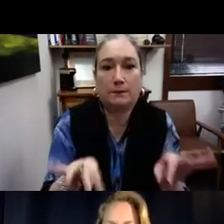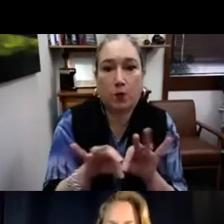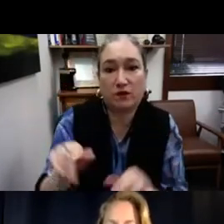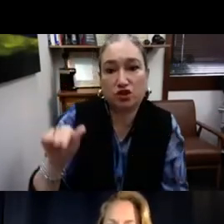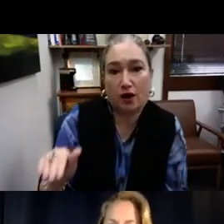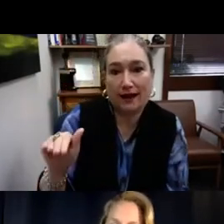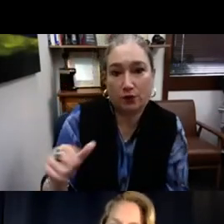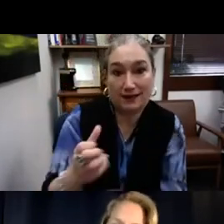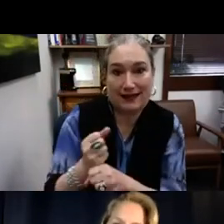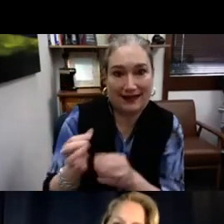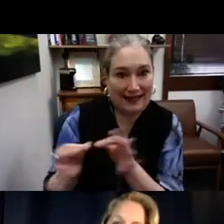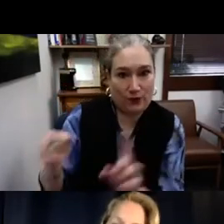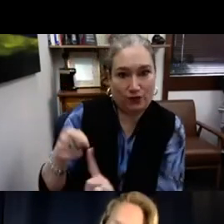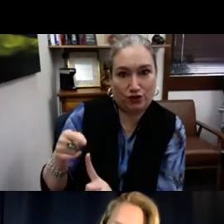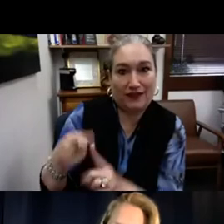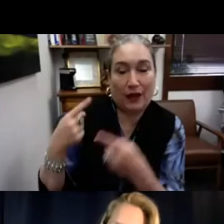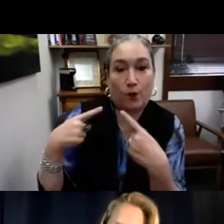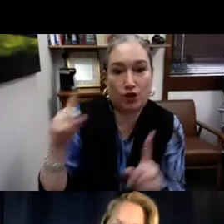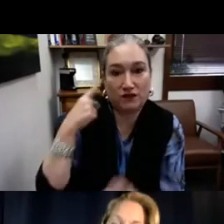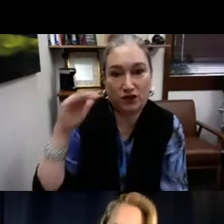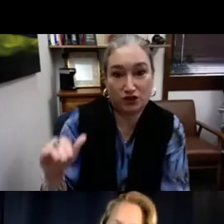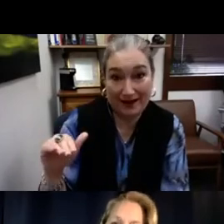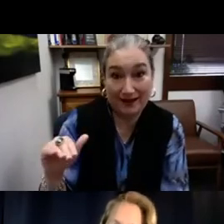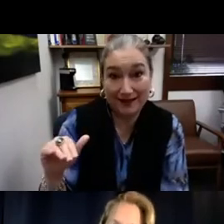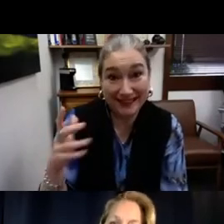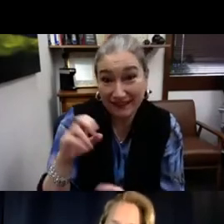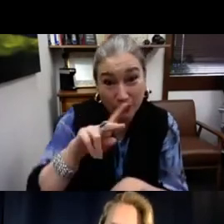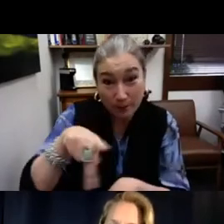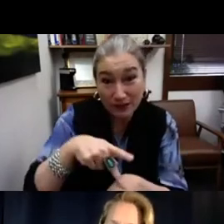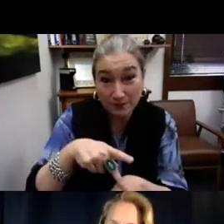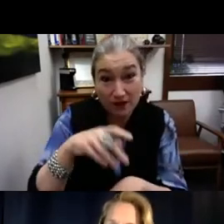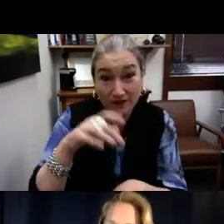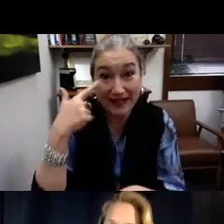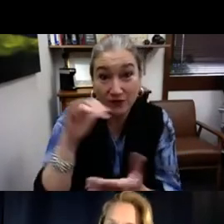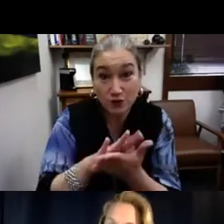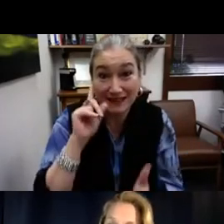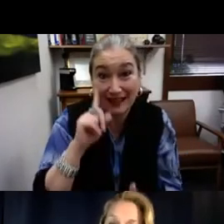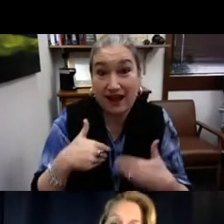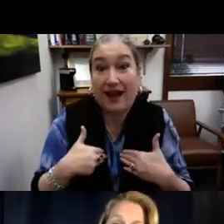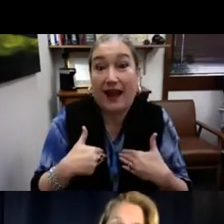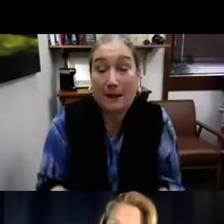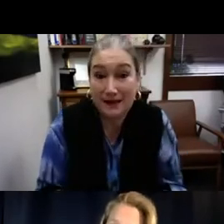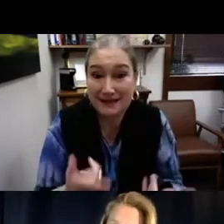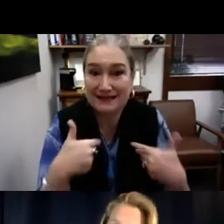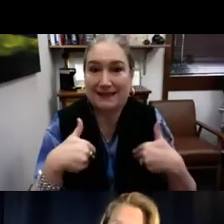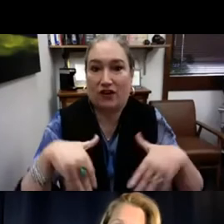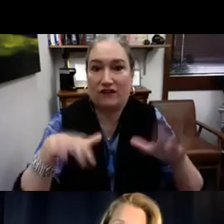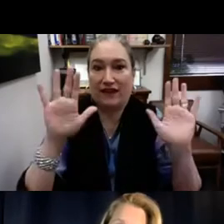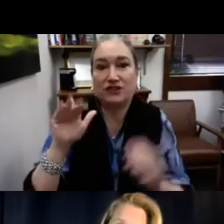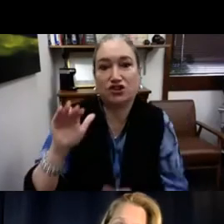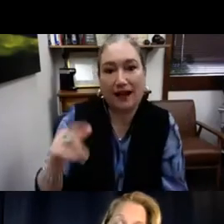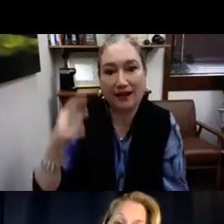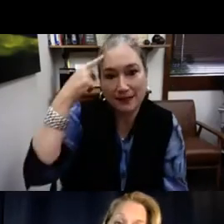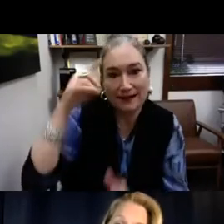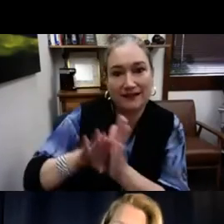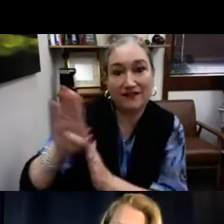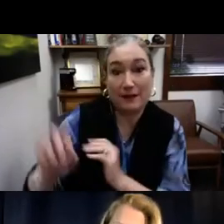And so it was more about the construction of the political climate than about what the child needs. Even the principal at the California School